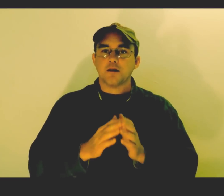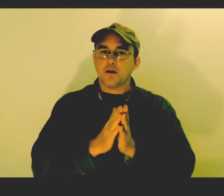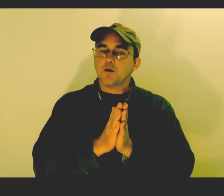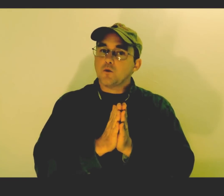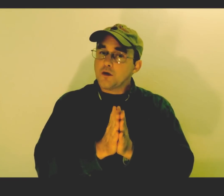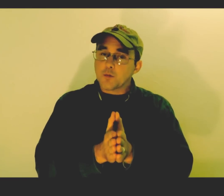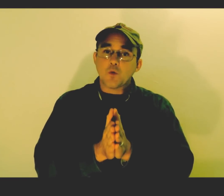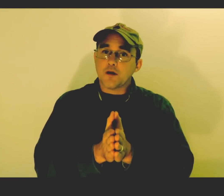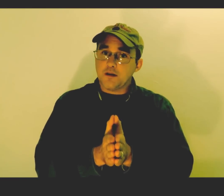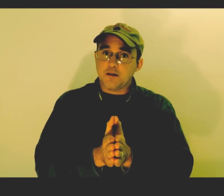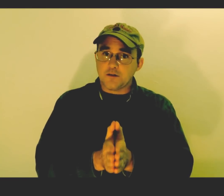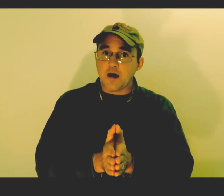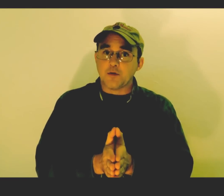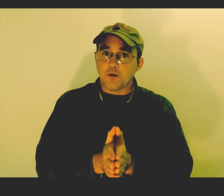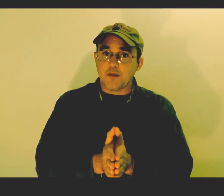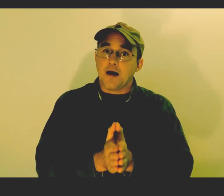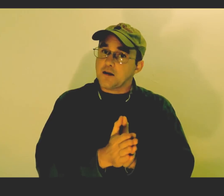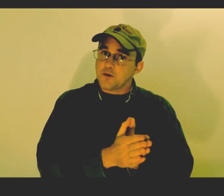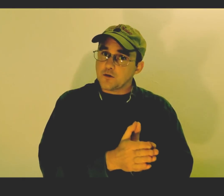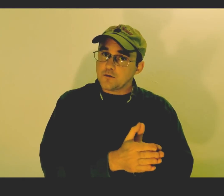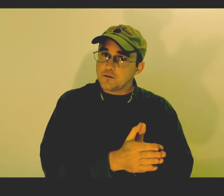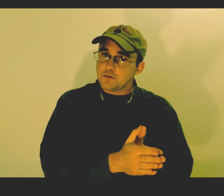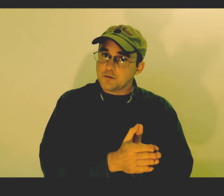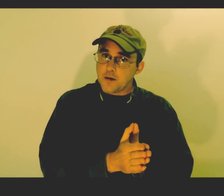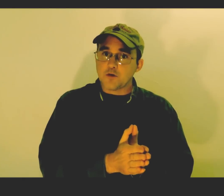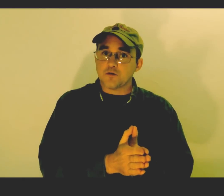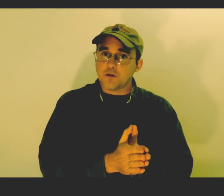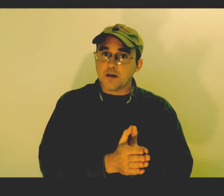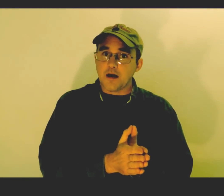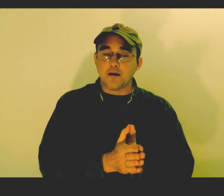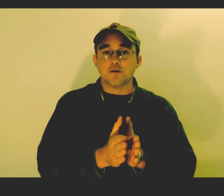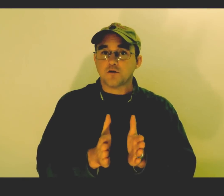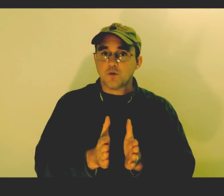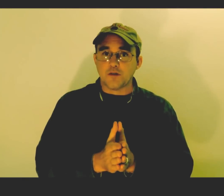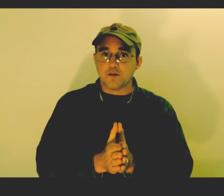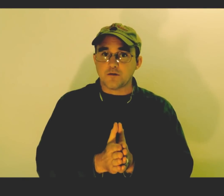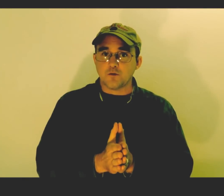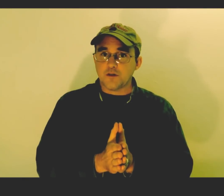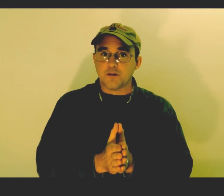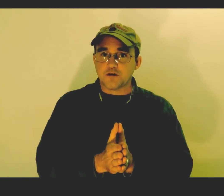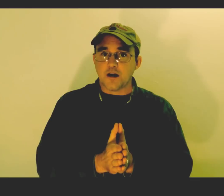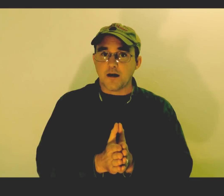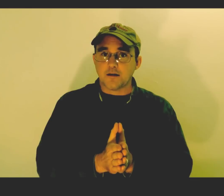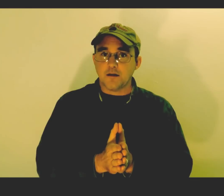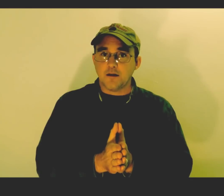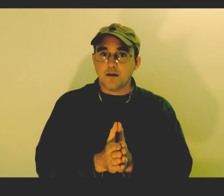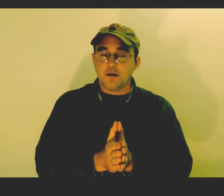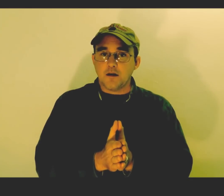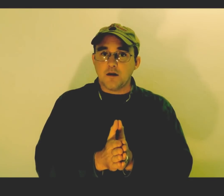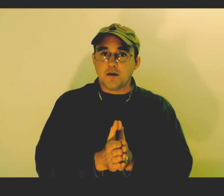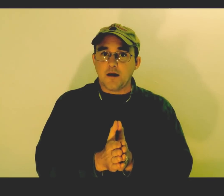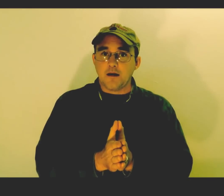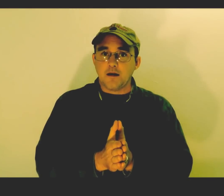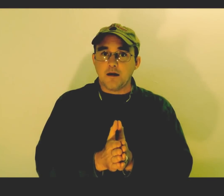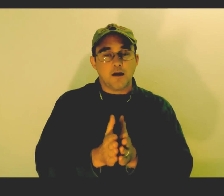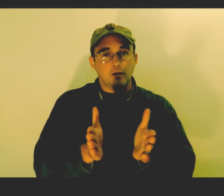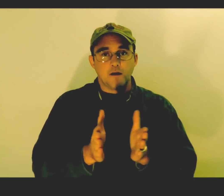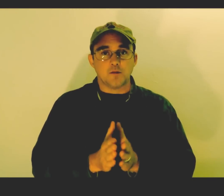said, number one, you need to stop doing that. If your chemicals are in line, there's no reason to shock, okay? And I know that comes